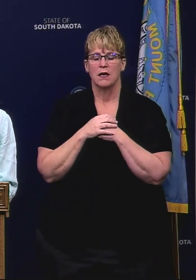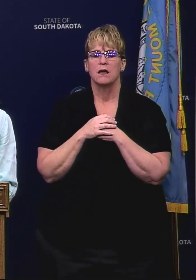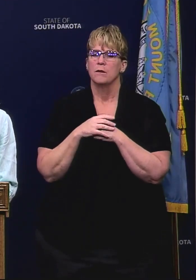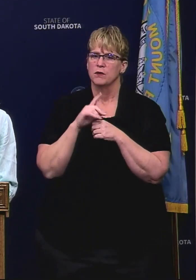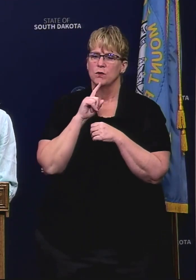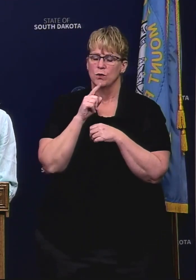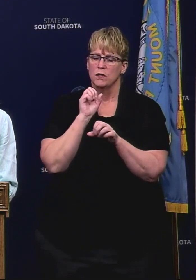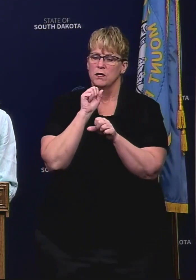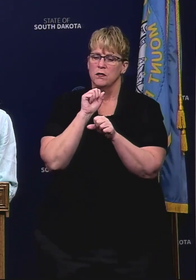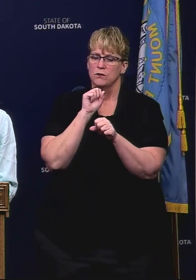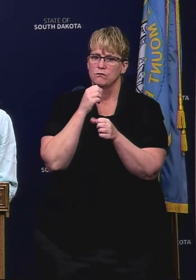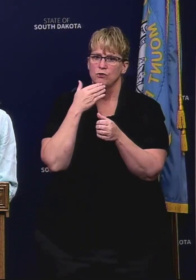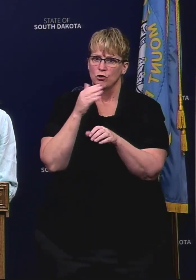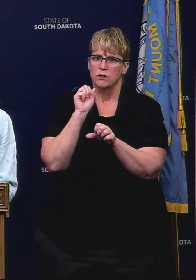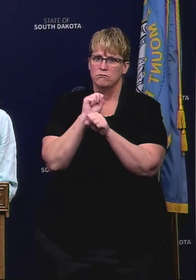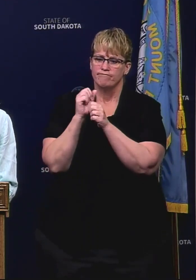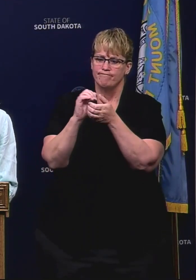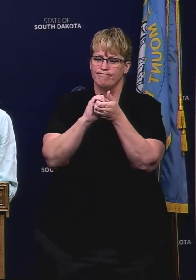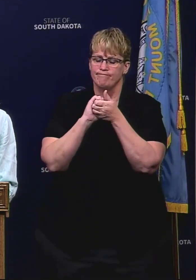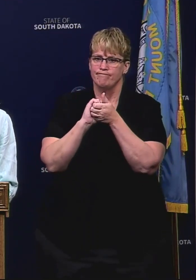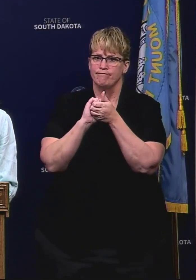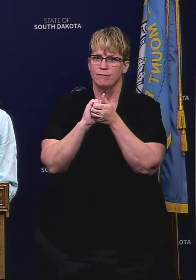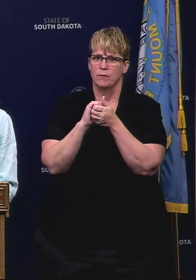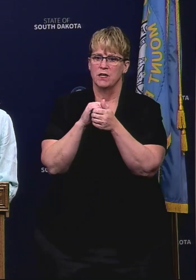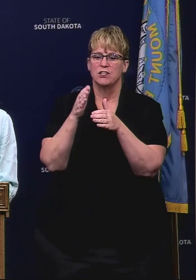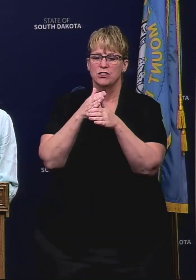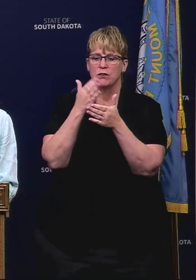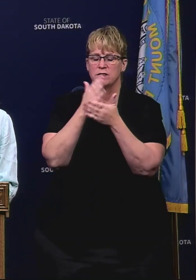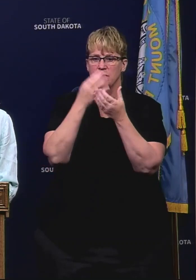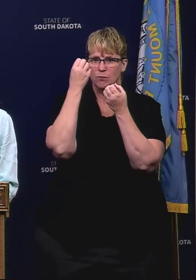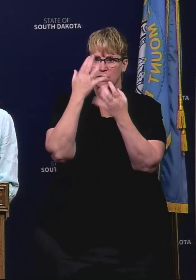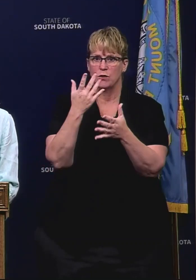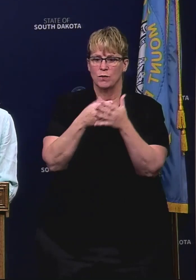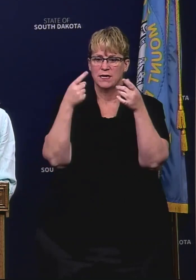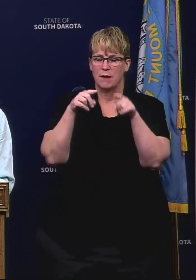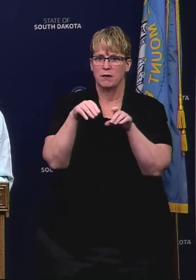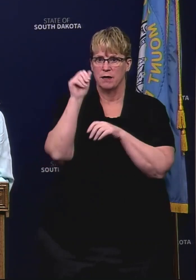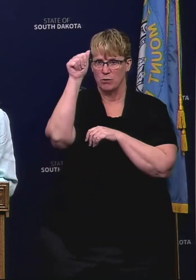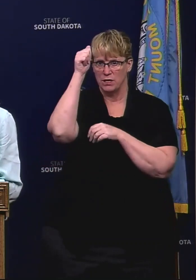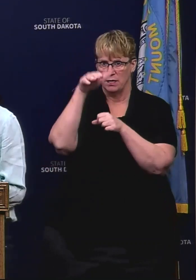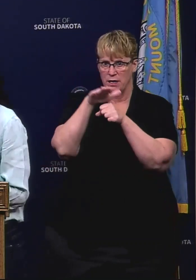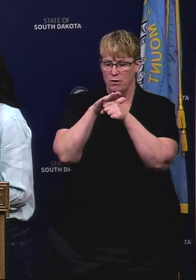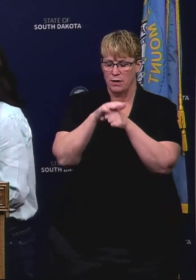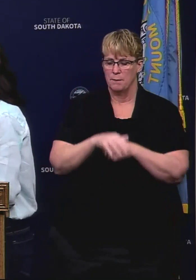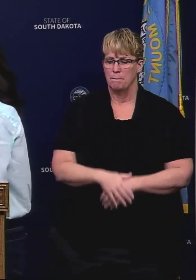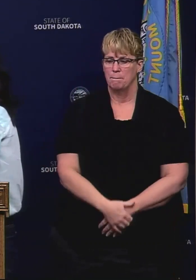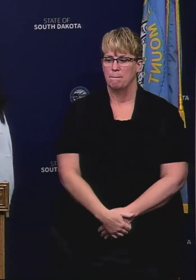helpful cooperative effort and it would be good for her to share a few details of what's going on in that area.